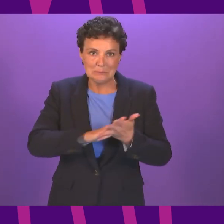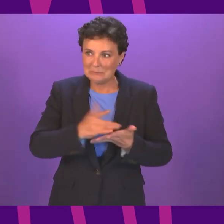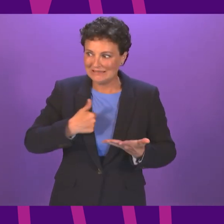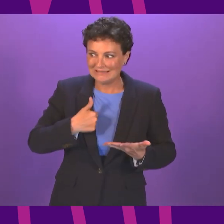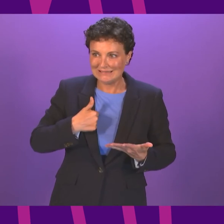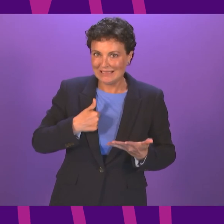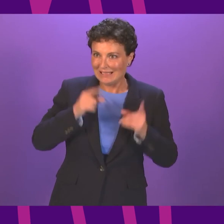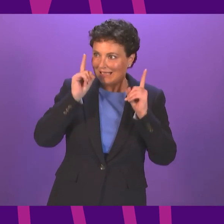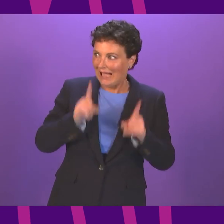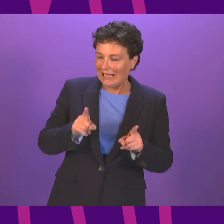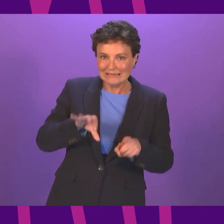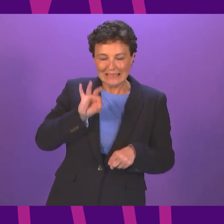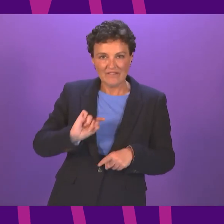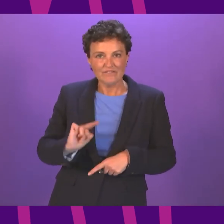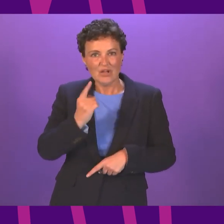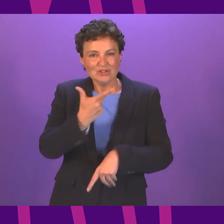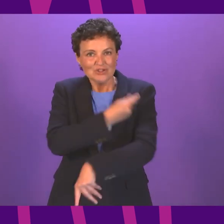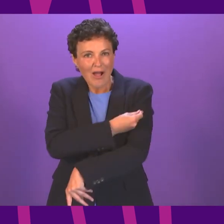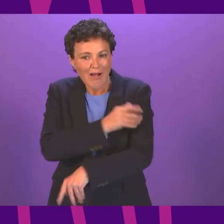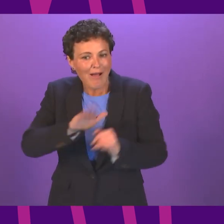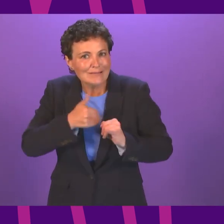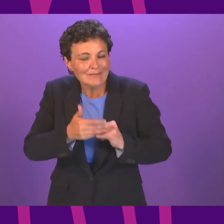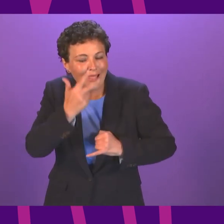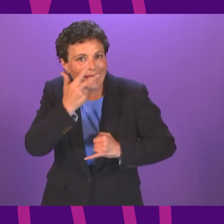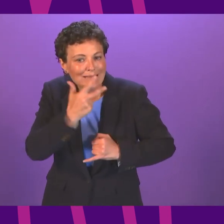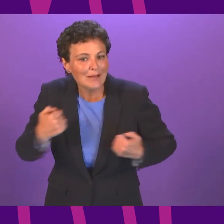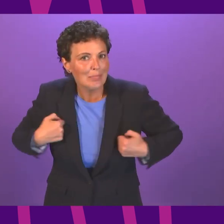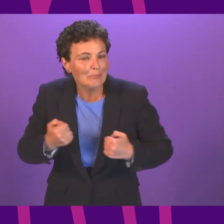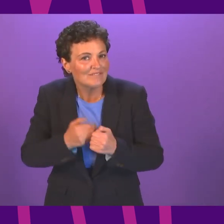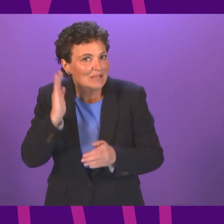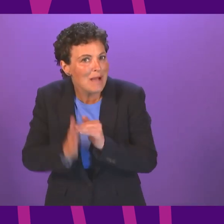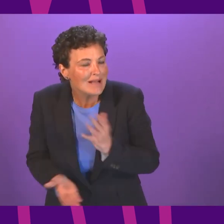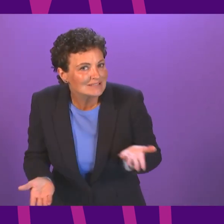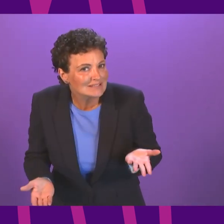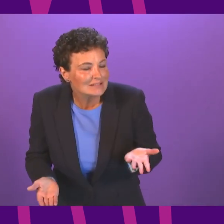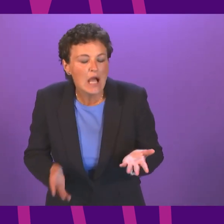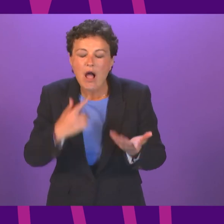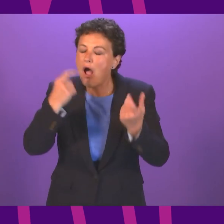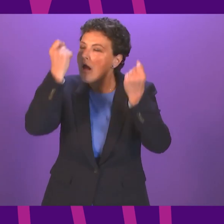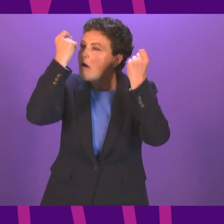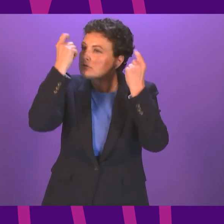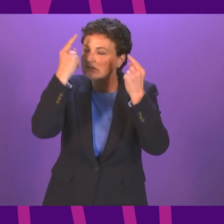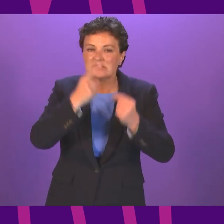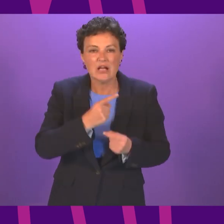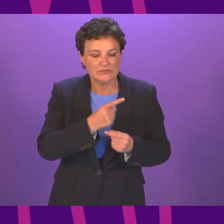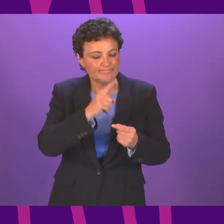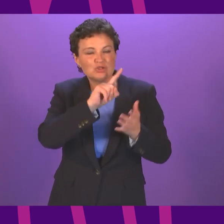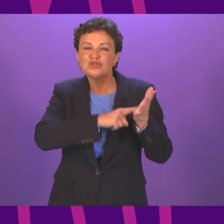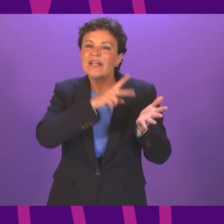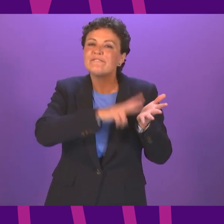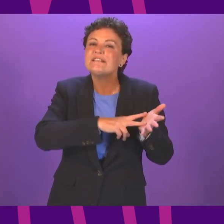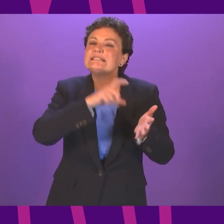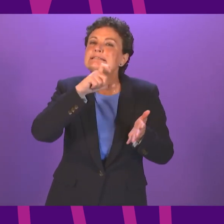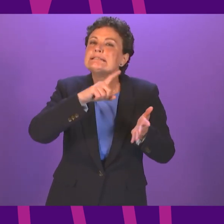for their first vaccination until after that point. I understand the importance of JCVI guidance, but is this not a situation